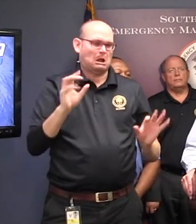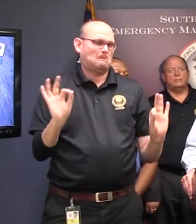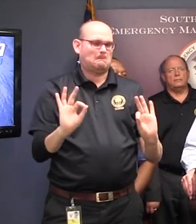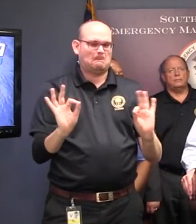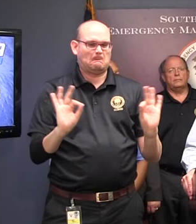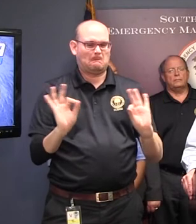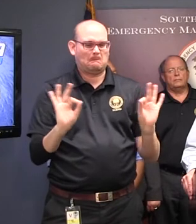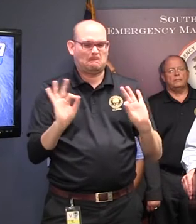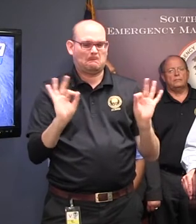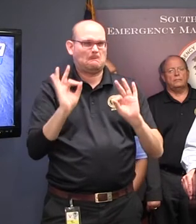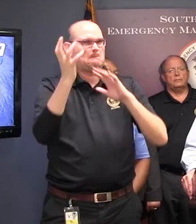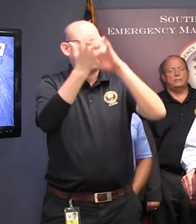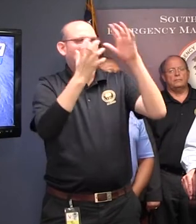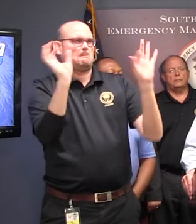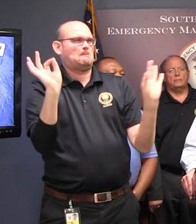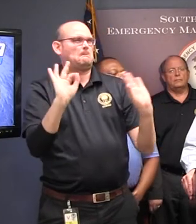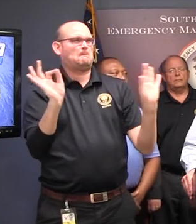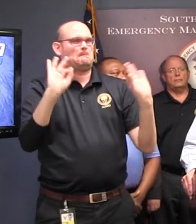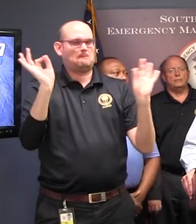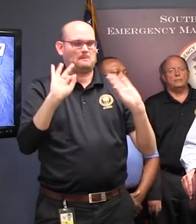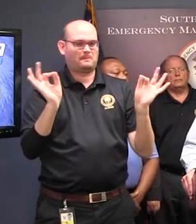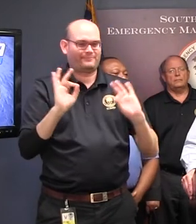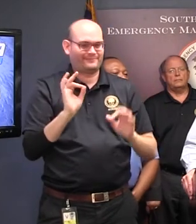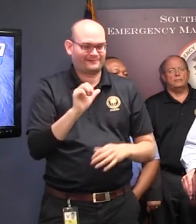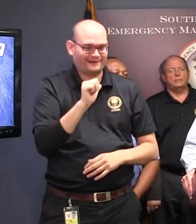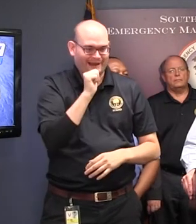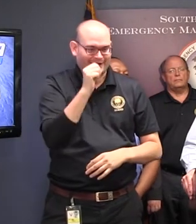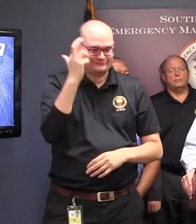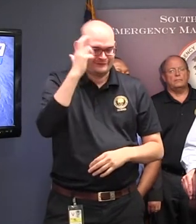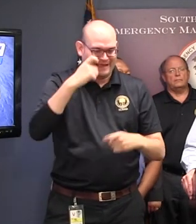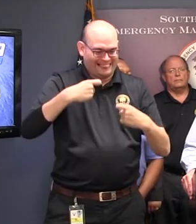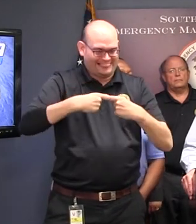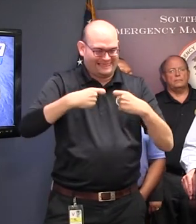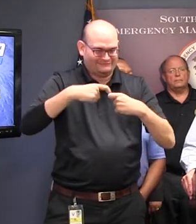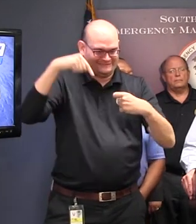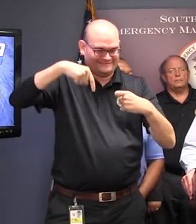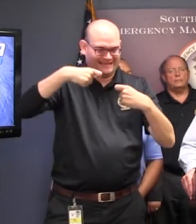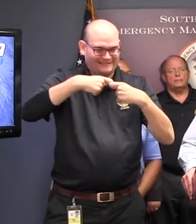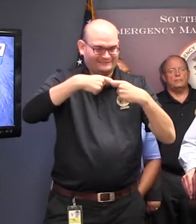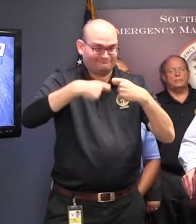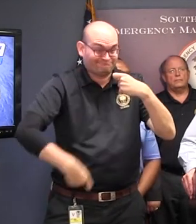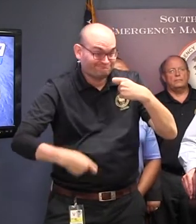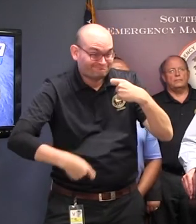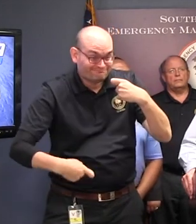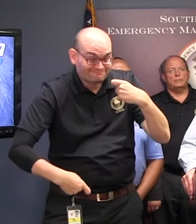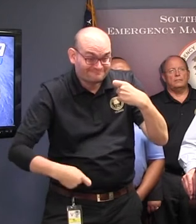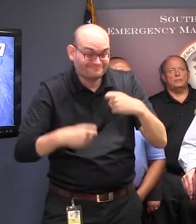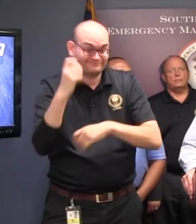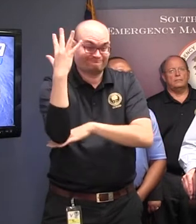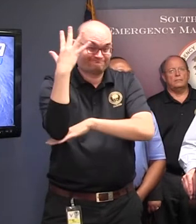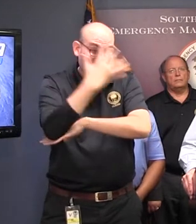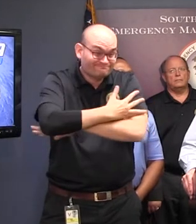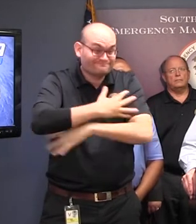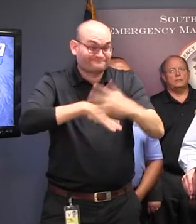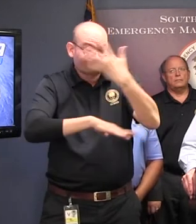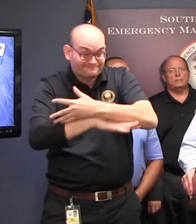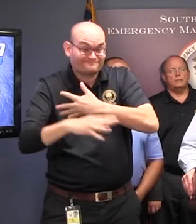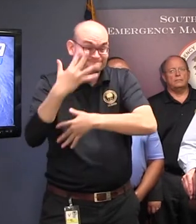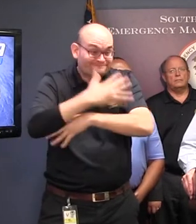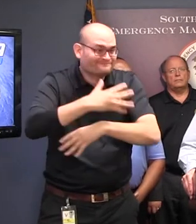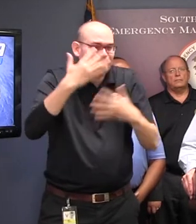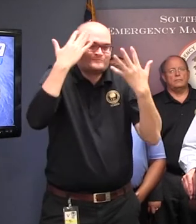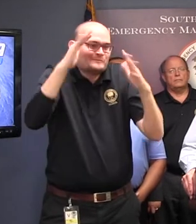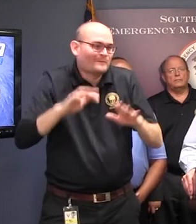have trees down, you have electrical lines down, you have all sorts of problems that we don't want to exacerbate by having people